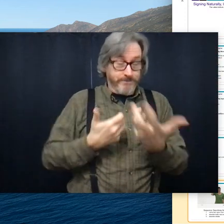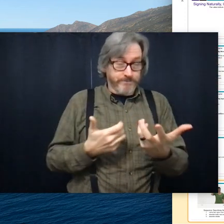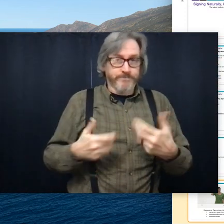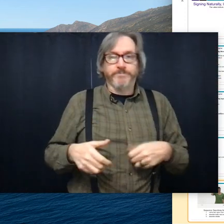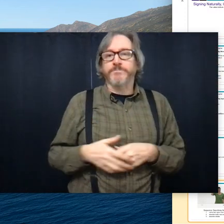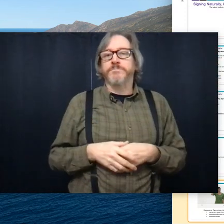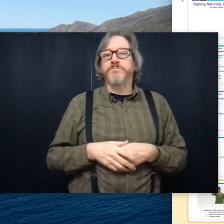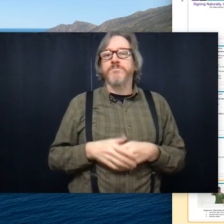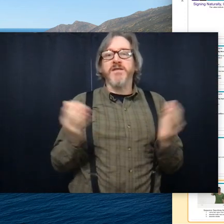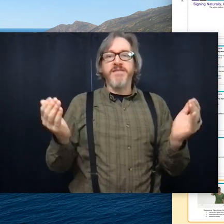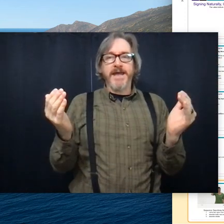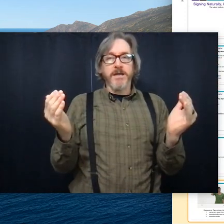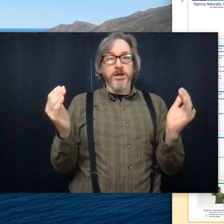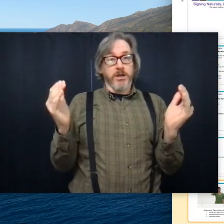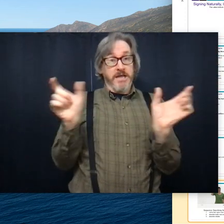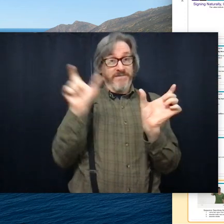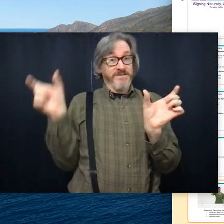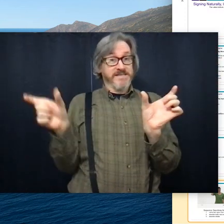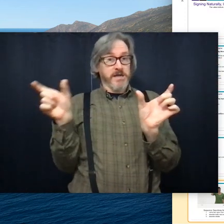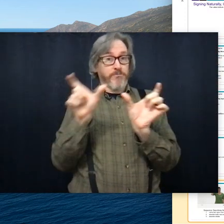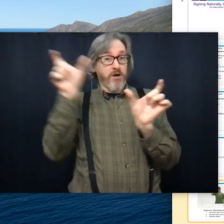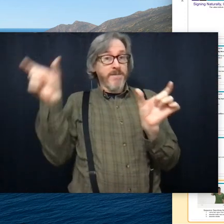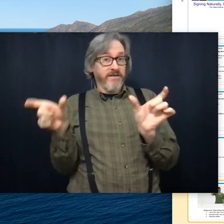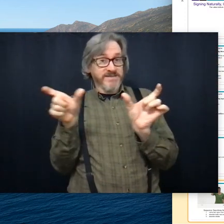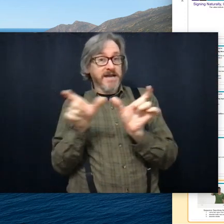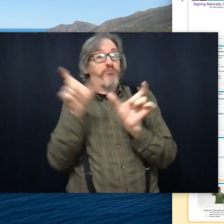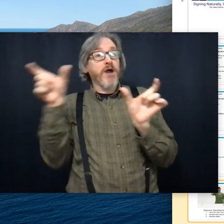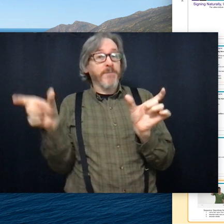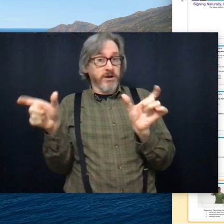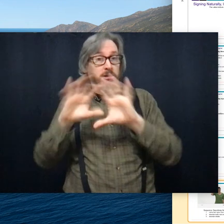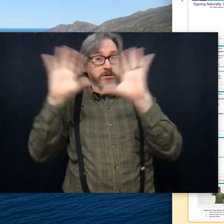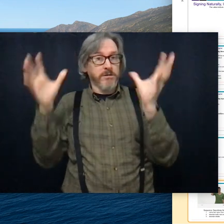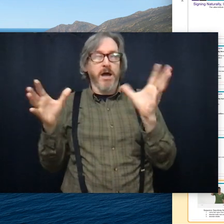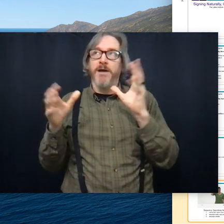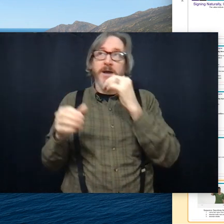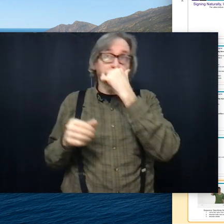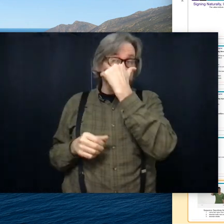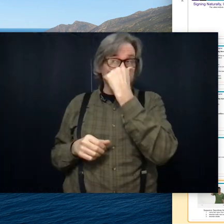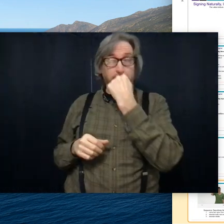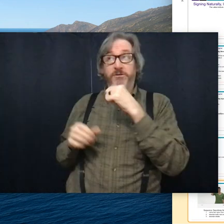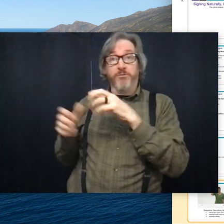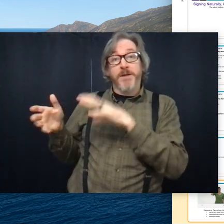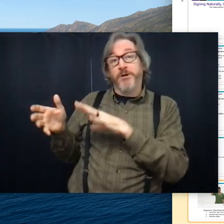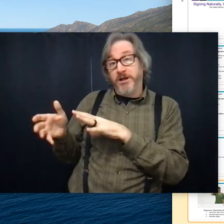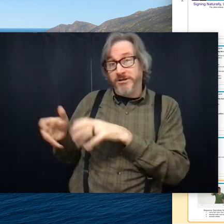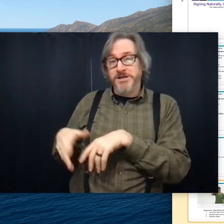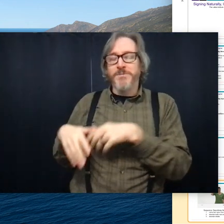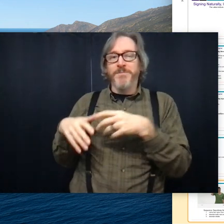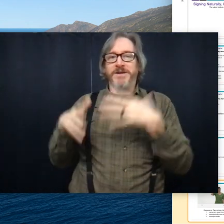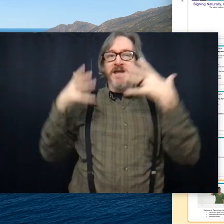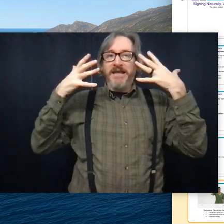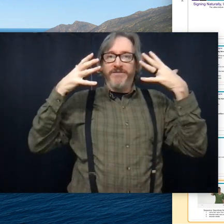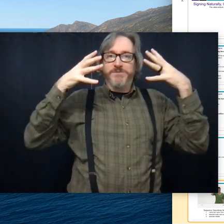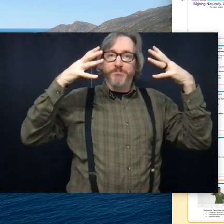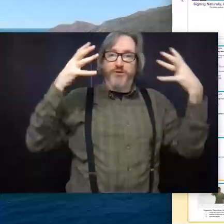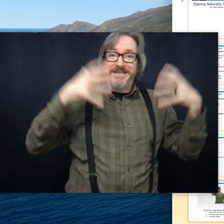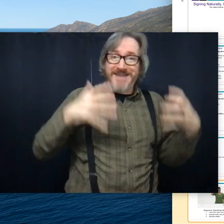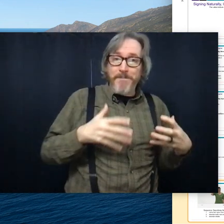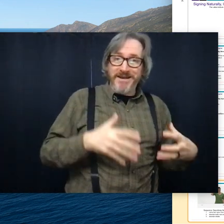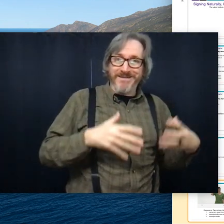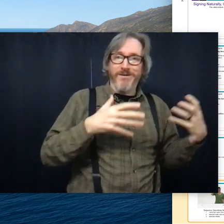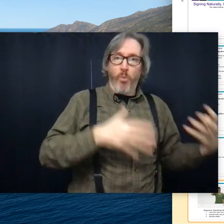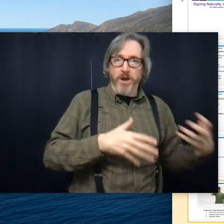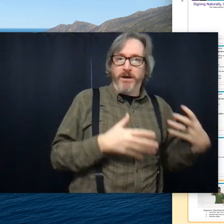jacket. Okay. Then if it's a primary, if it's got a primary color, not meaning one of the primary colors, but meaning if it's